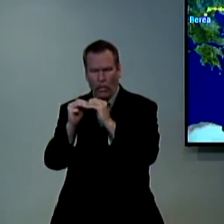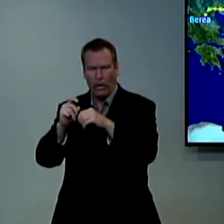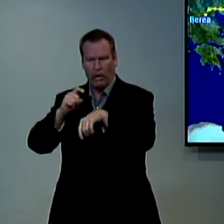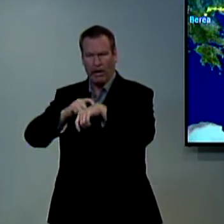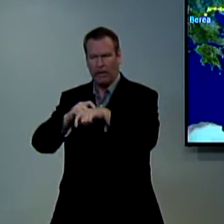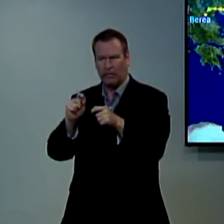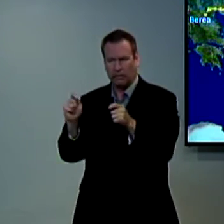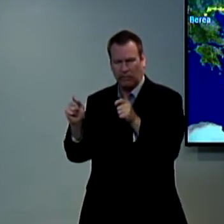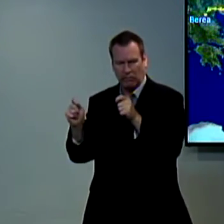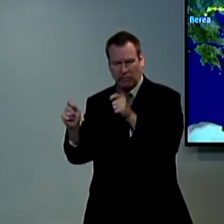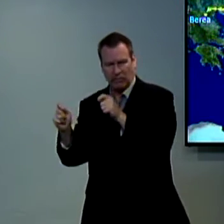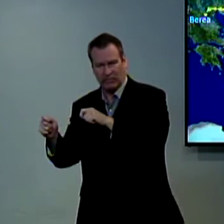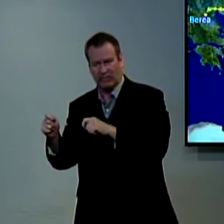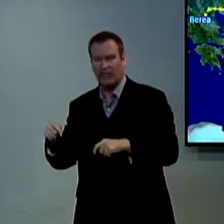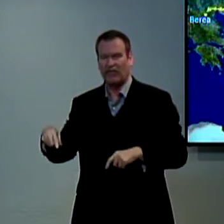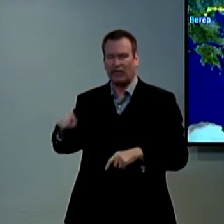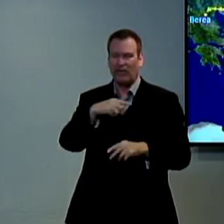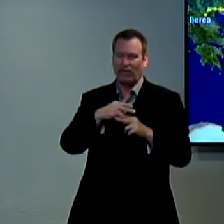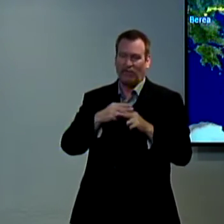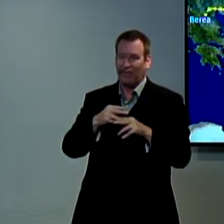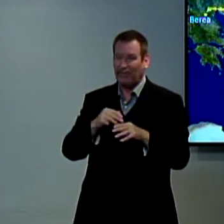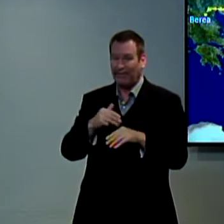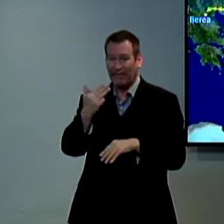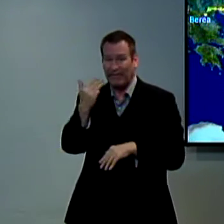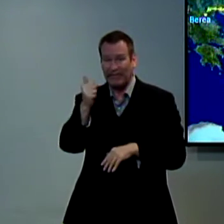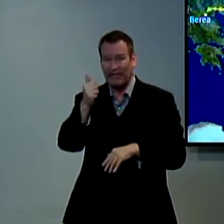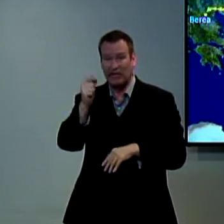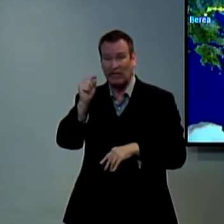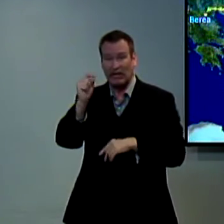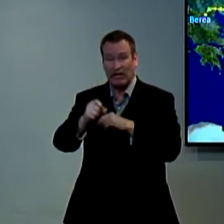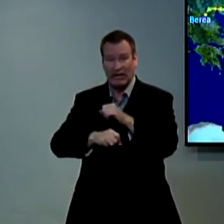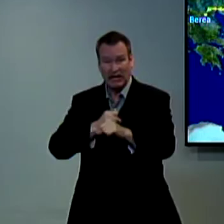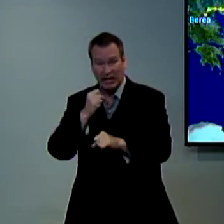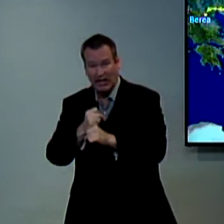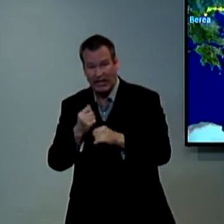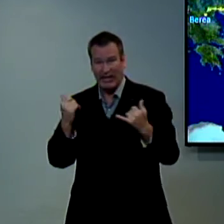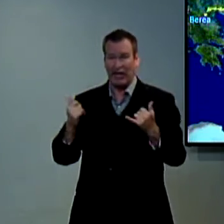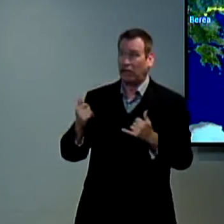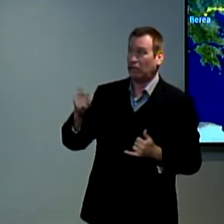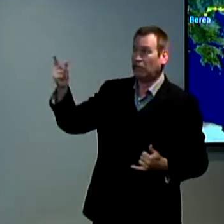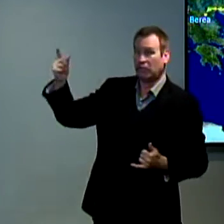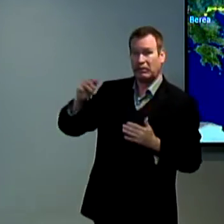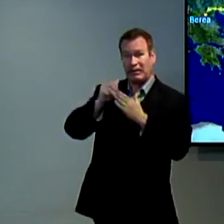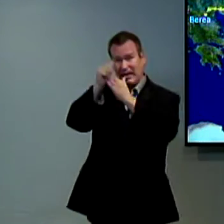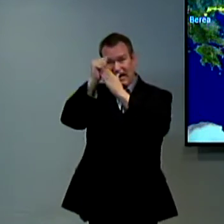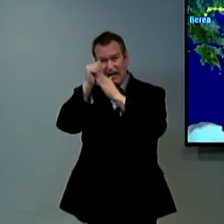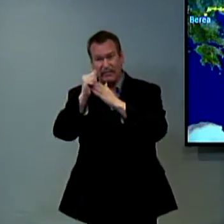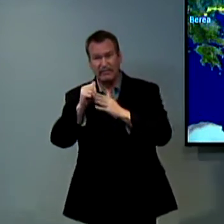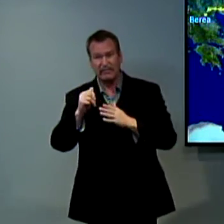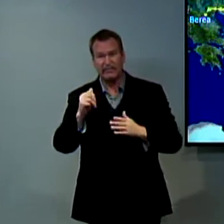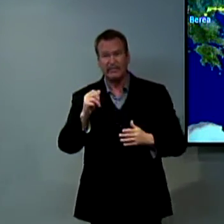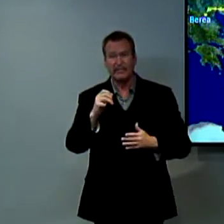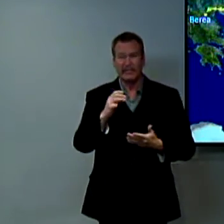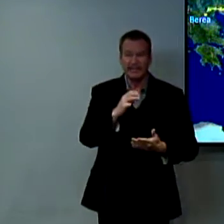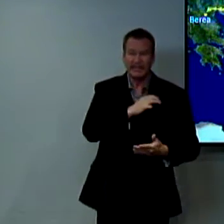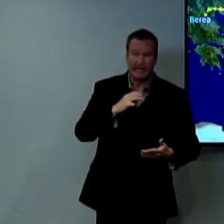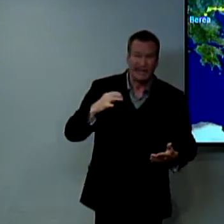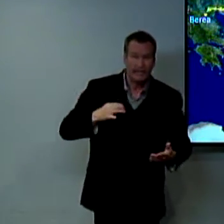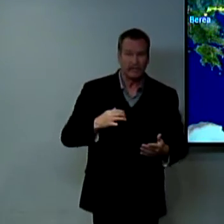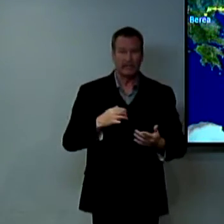it's going to happen more and more as the times change and maybe 15 10 20 years you know people who are leaders